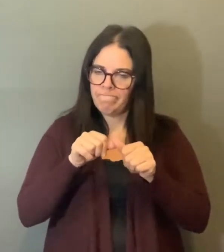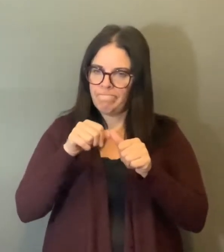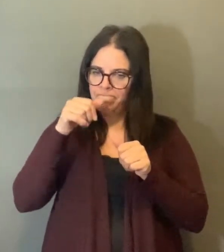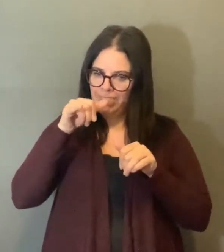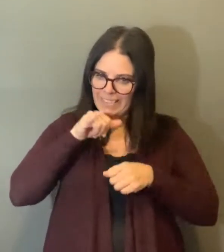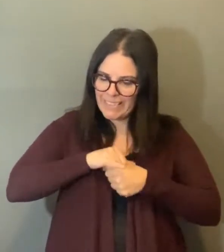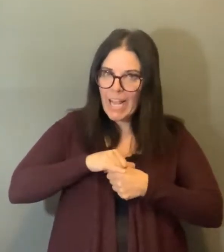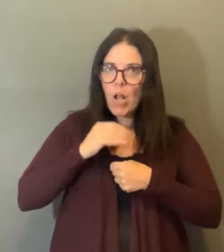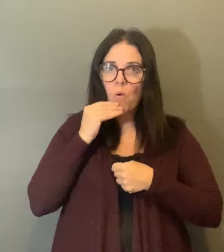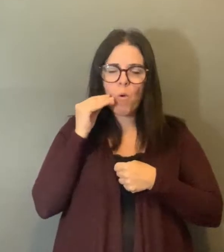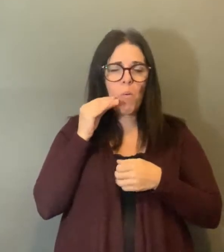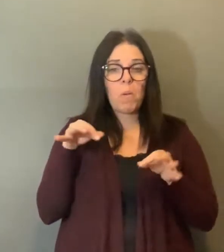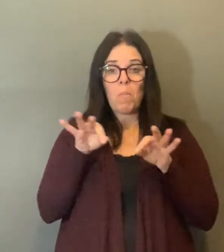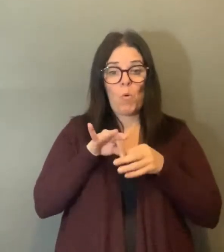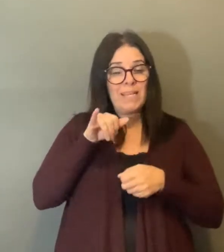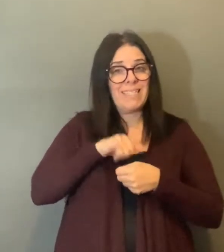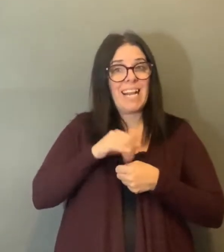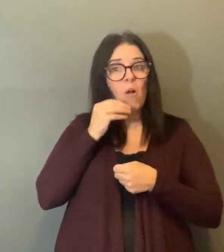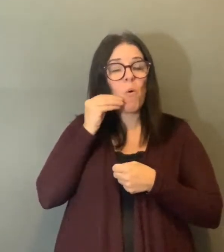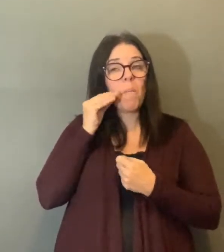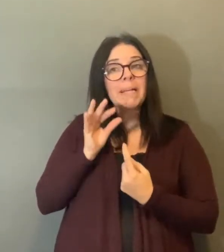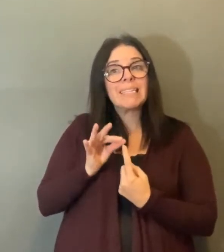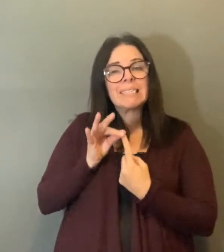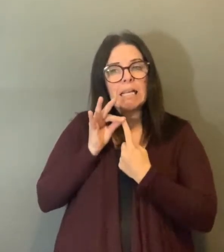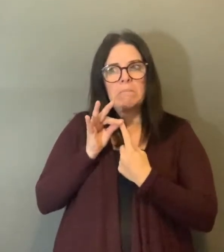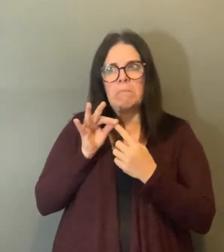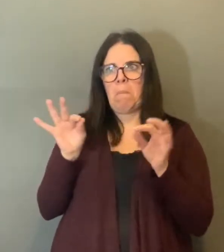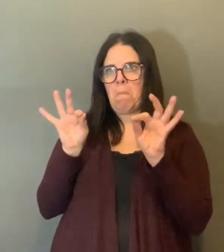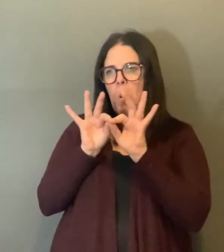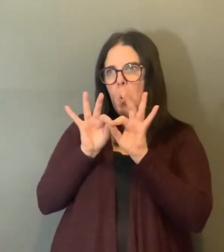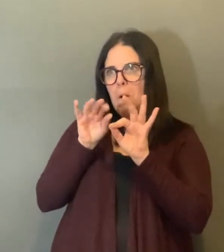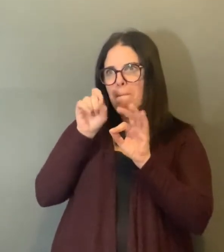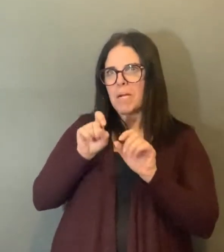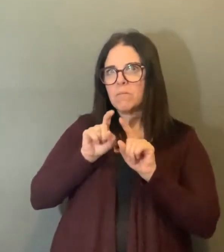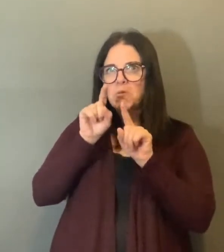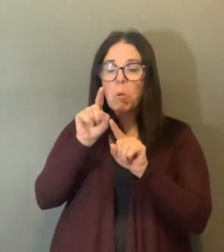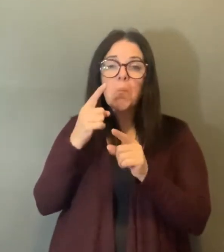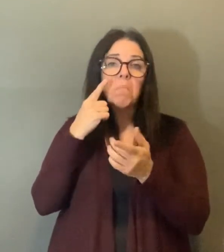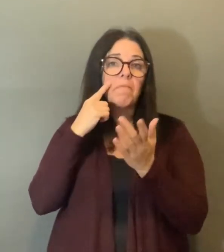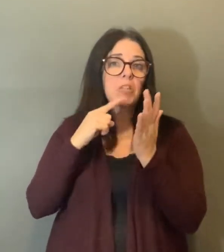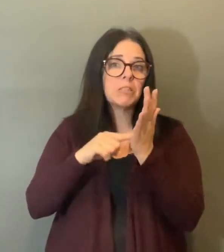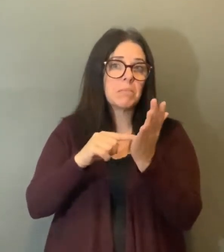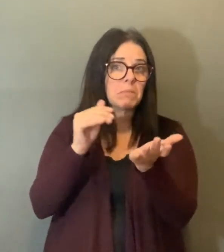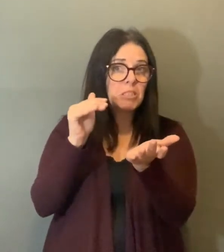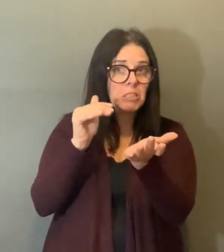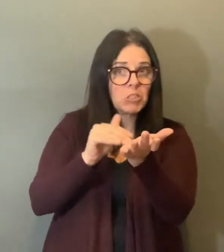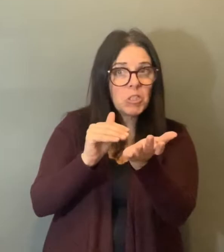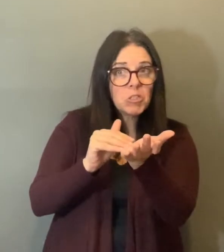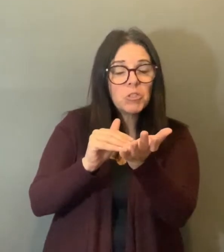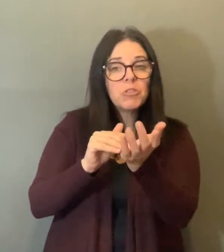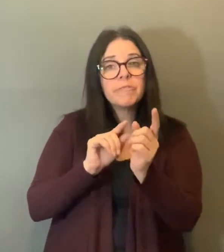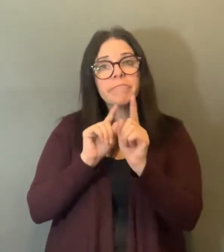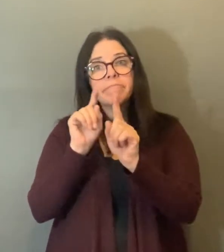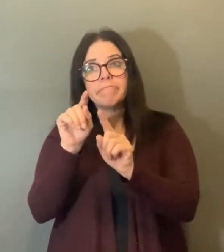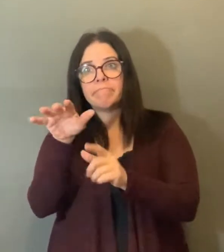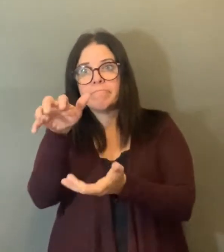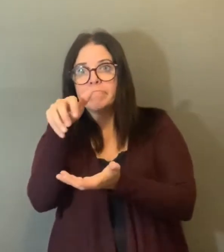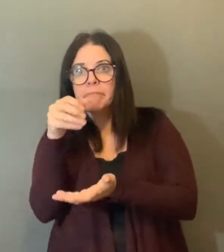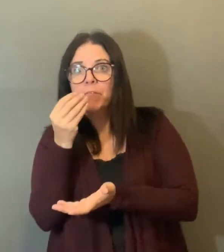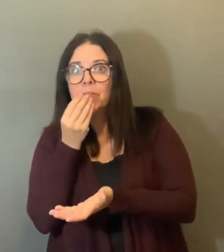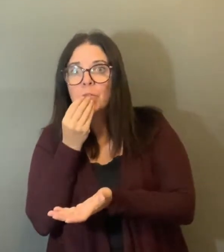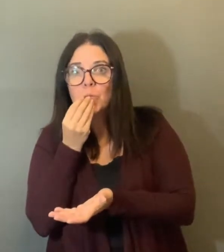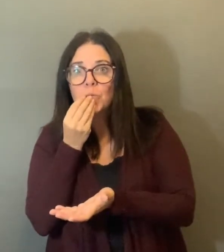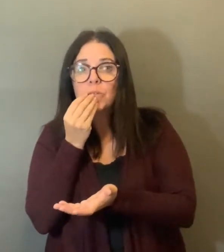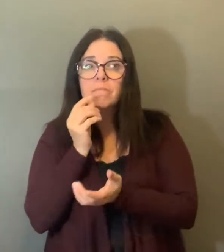home. We are urging all of you to stay home unless absolutely necessary for essential reasons such as accessing health care